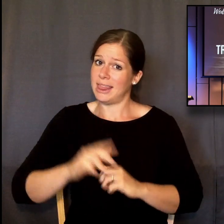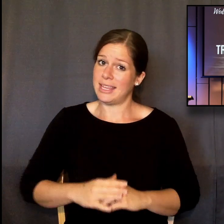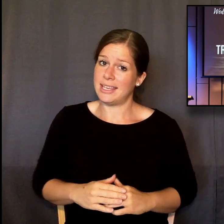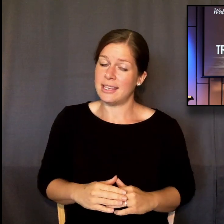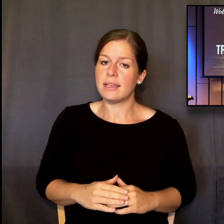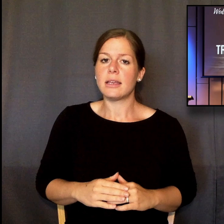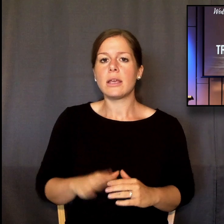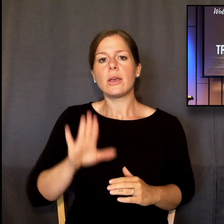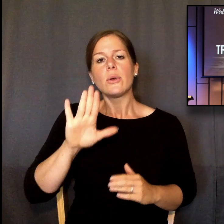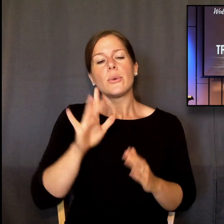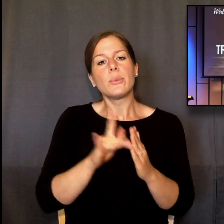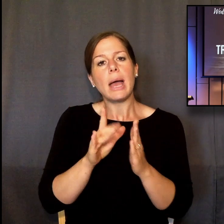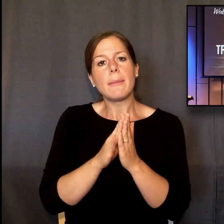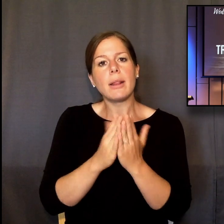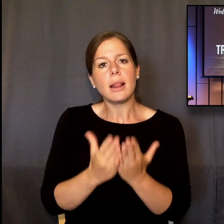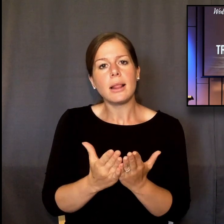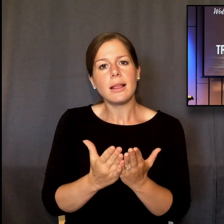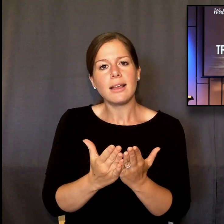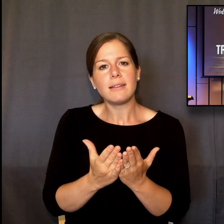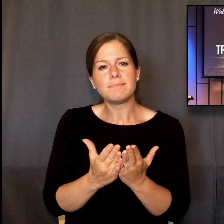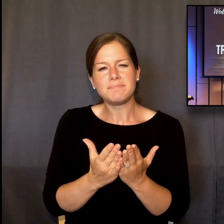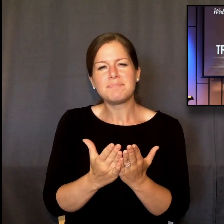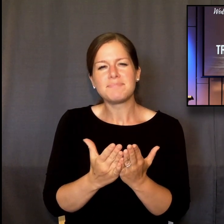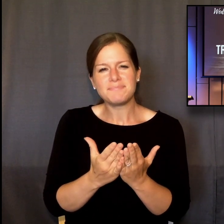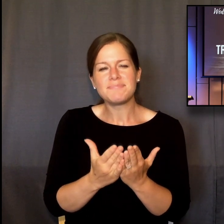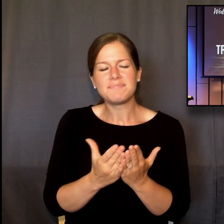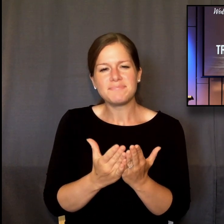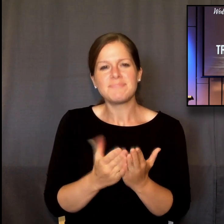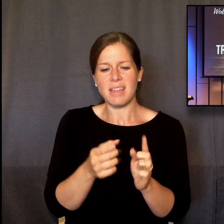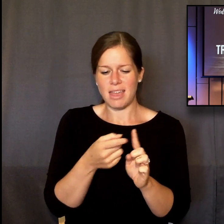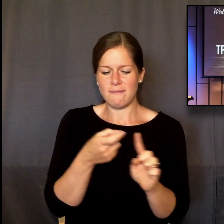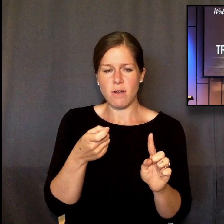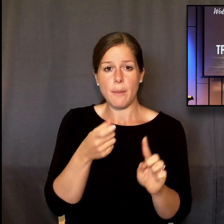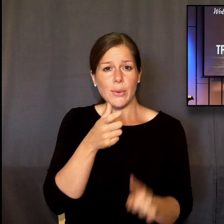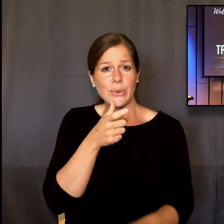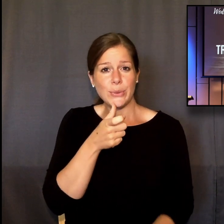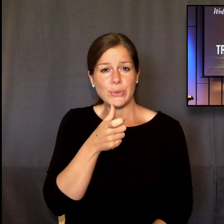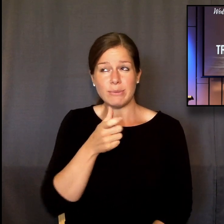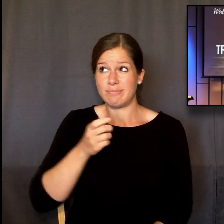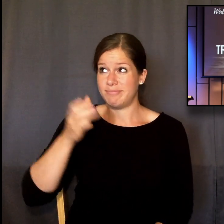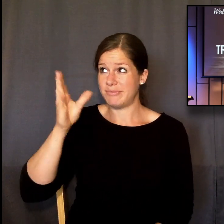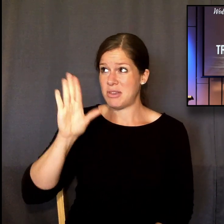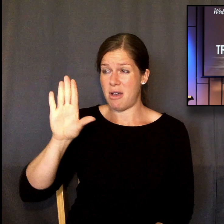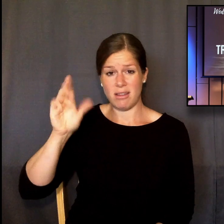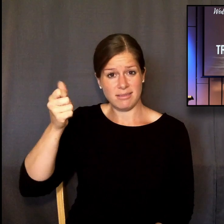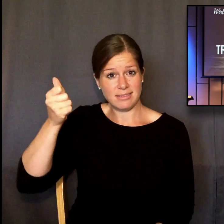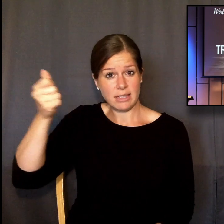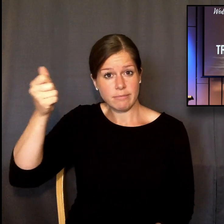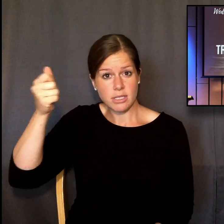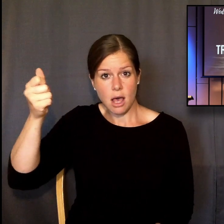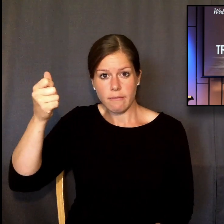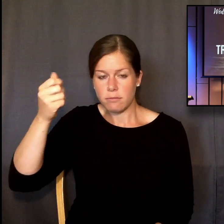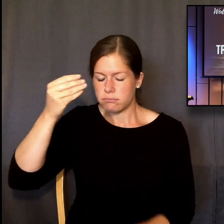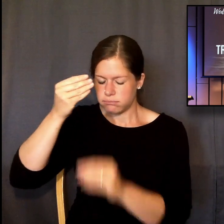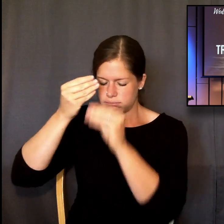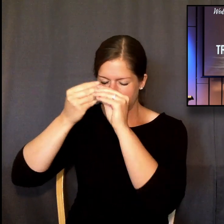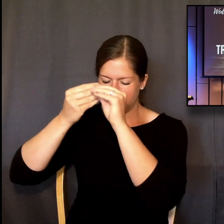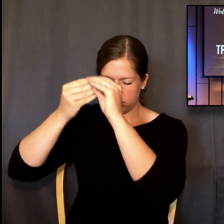Your Bible is the mind of an all-knowing God, flawlessly expressed in human language.